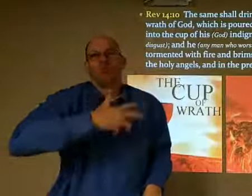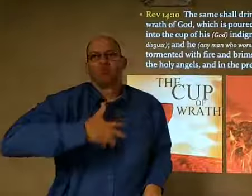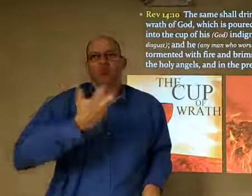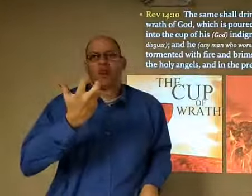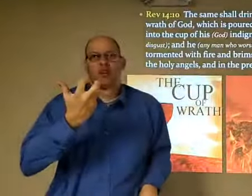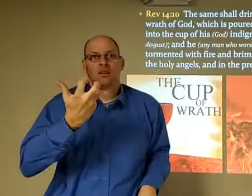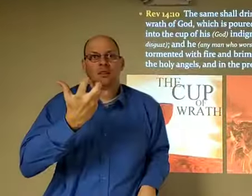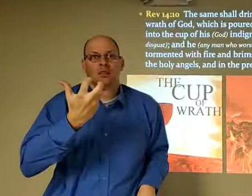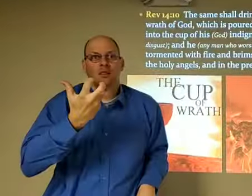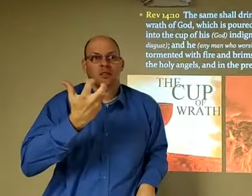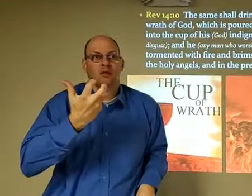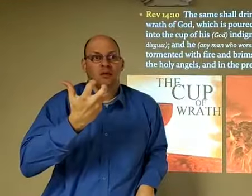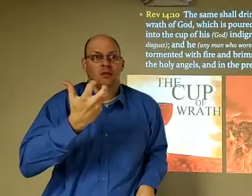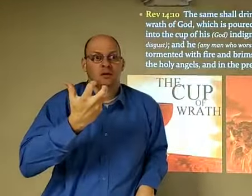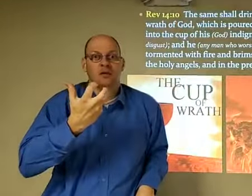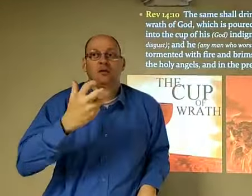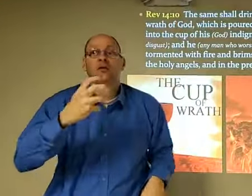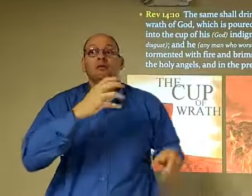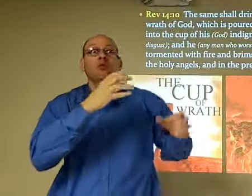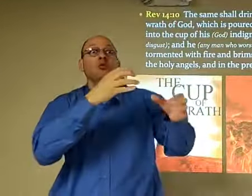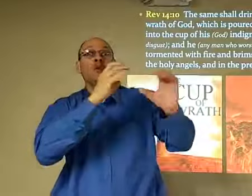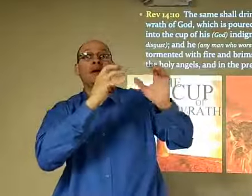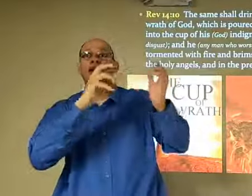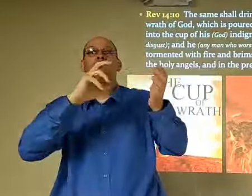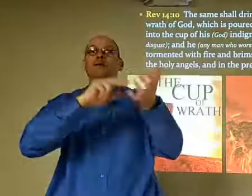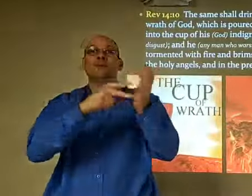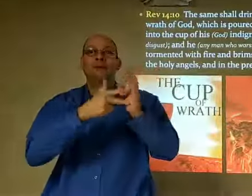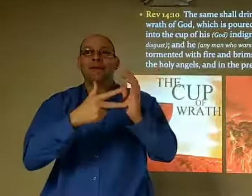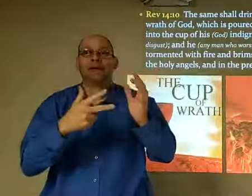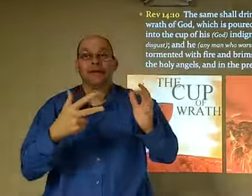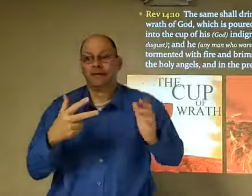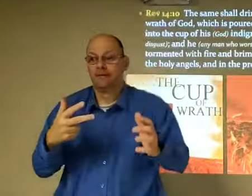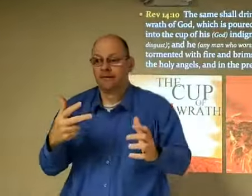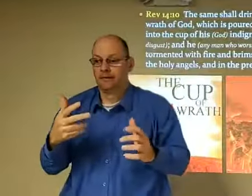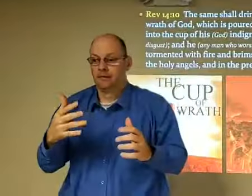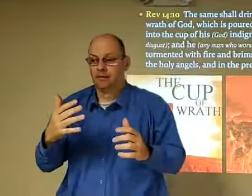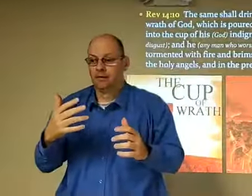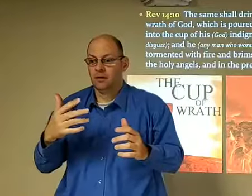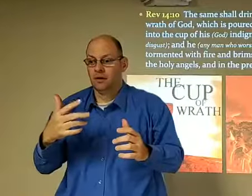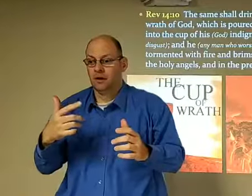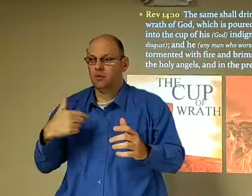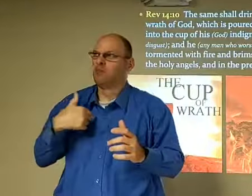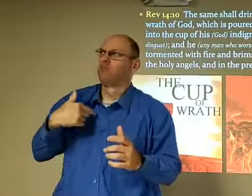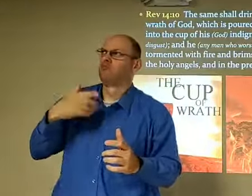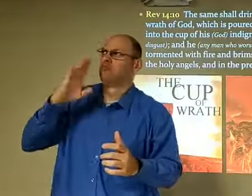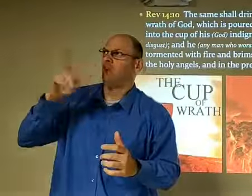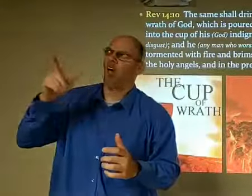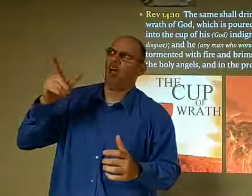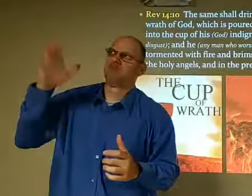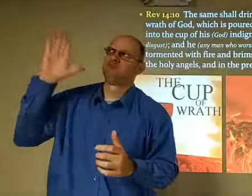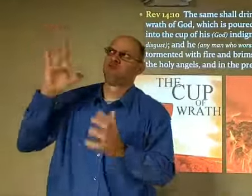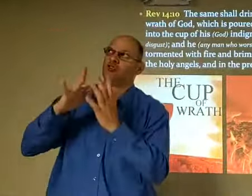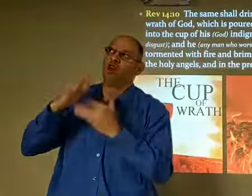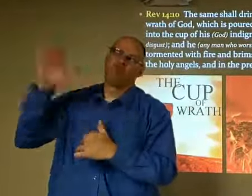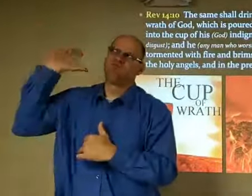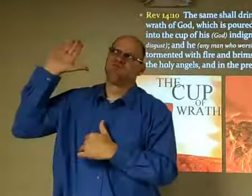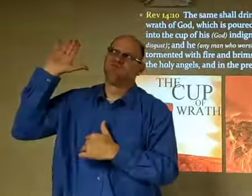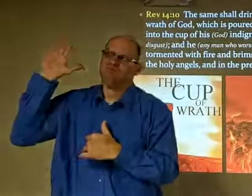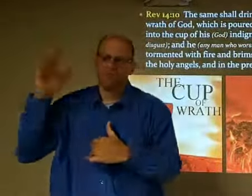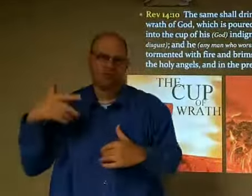drink the wrath of God. Okay? So, in other words, they're going to experience the wrath of God. You know, like